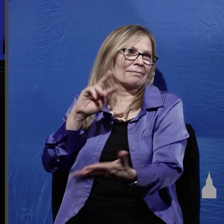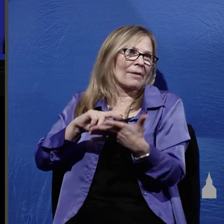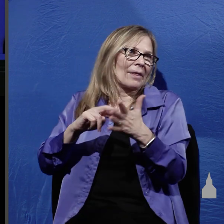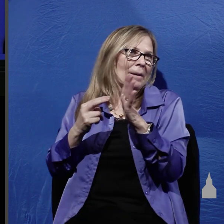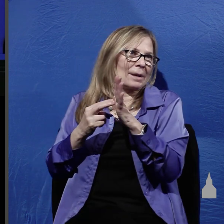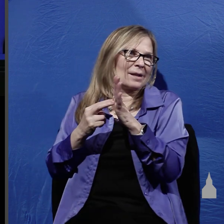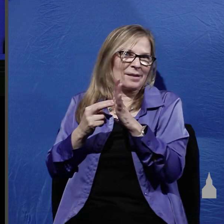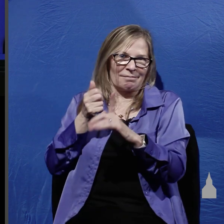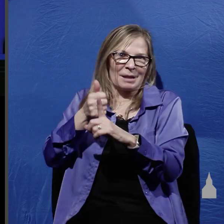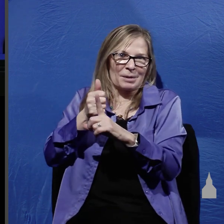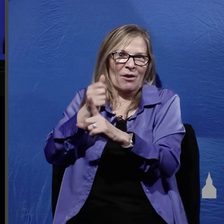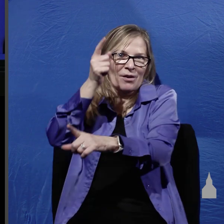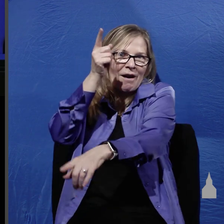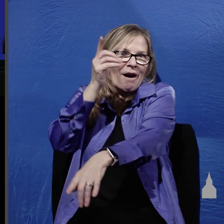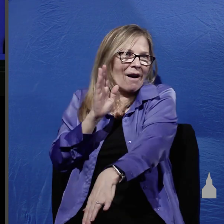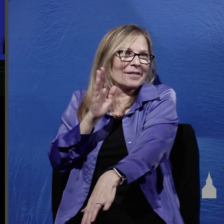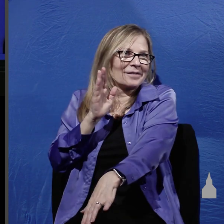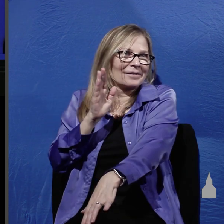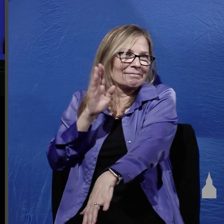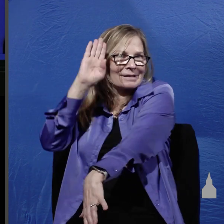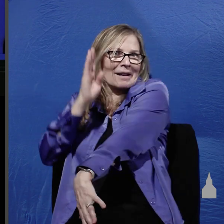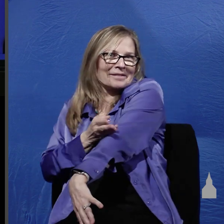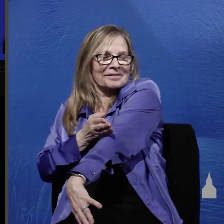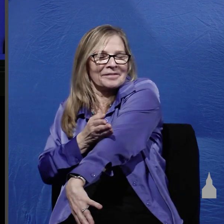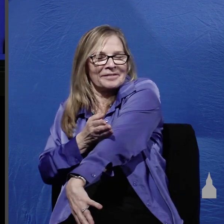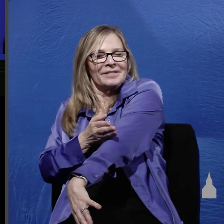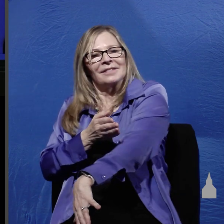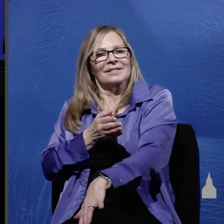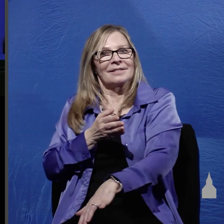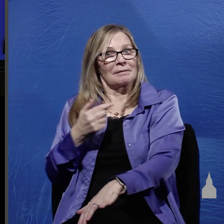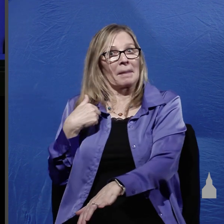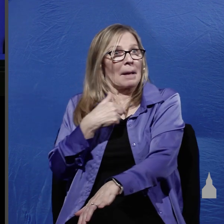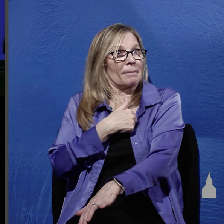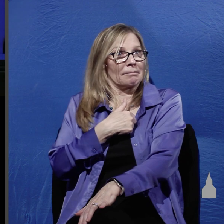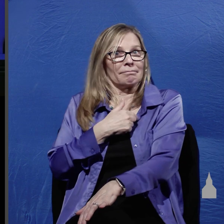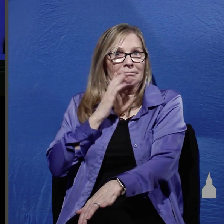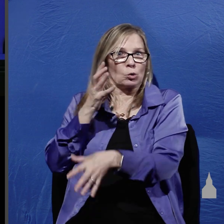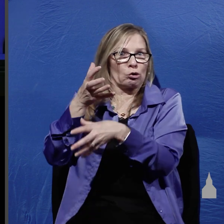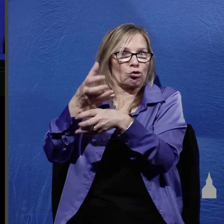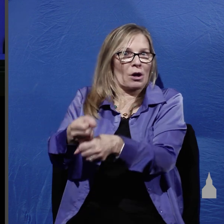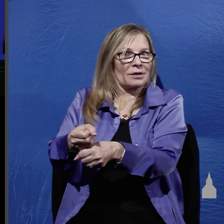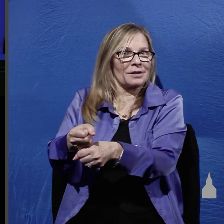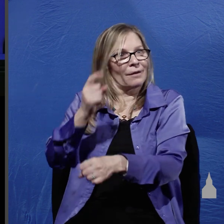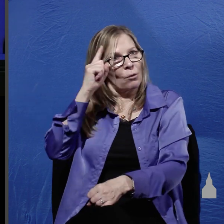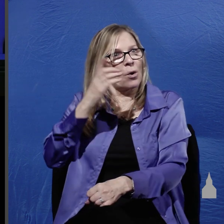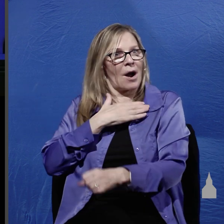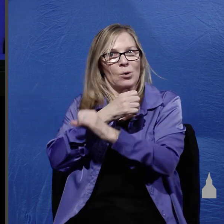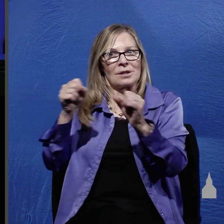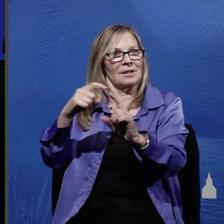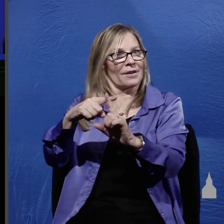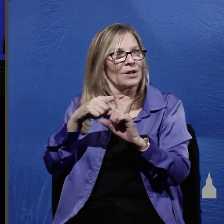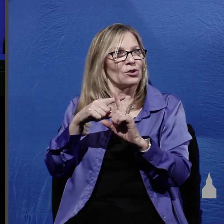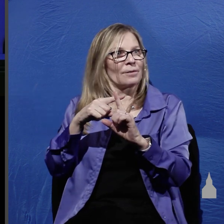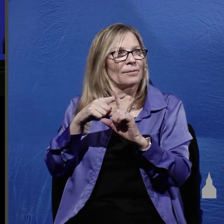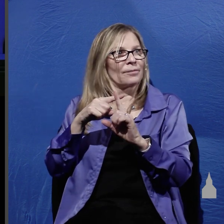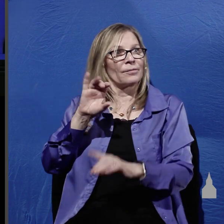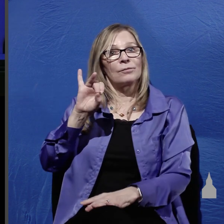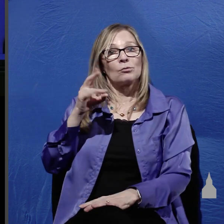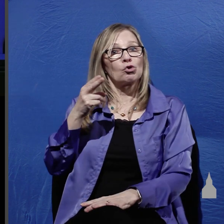the son so that we'll trust him for our salvation therefore John's objective John's goal John's primary